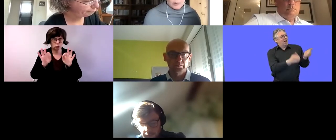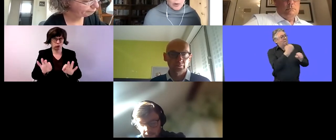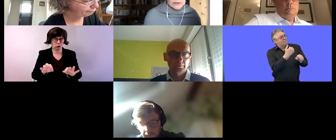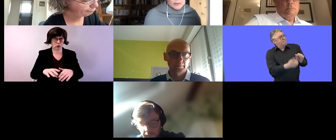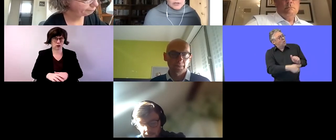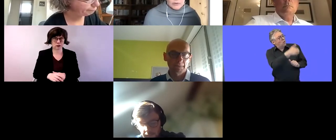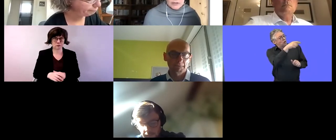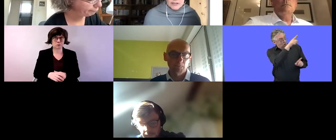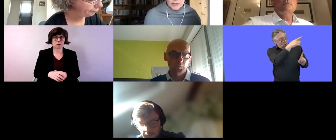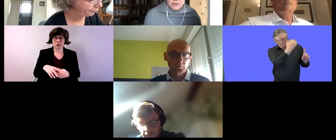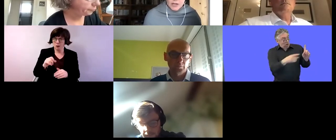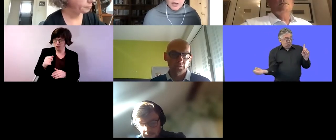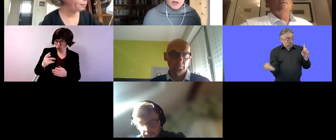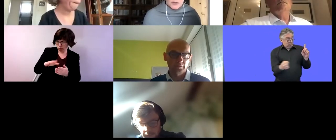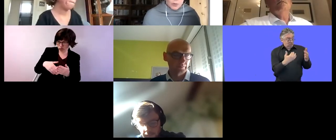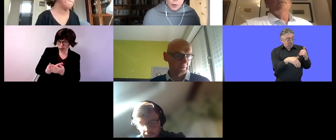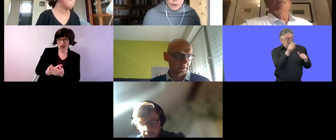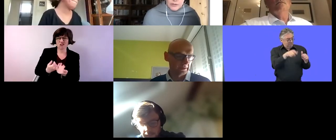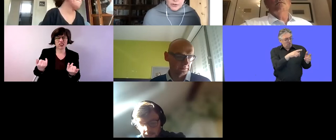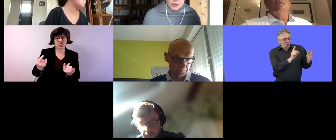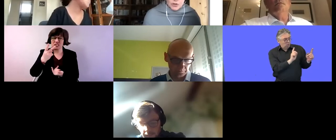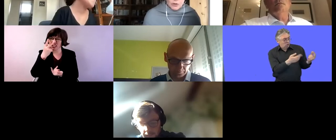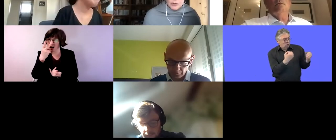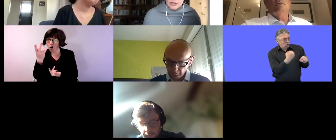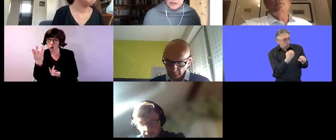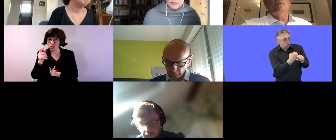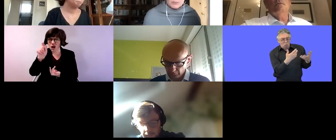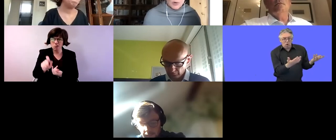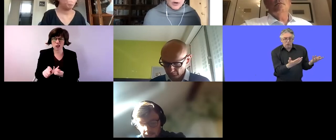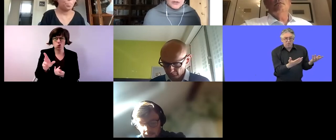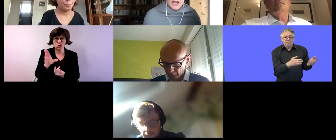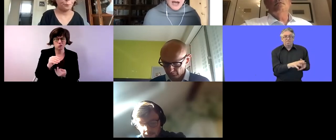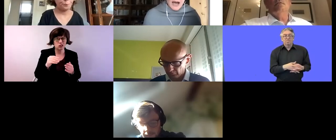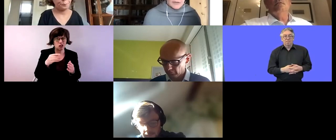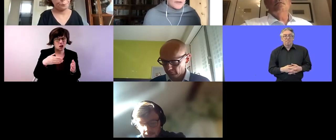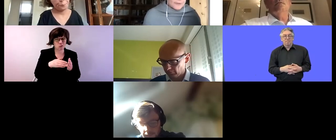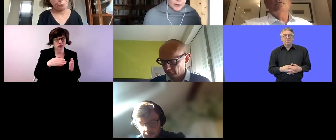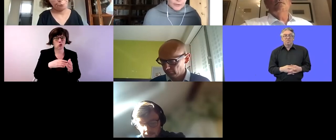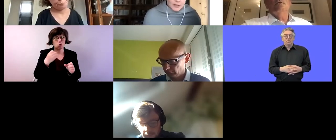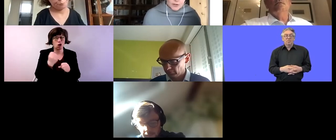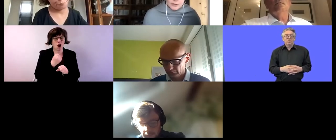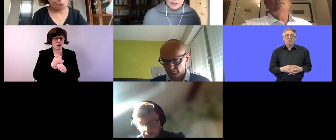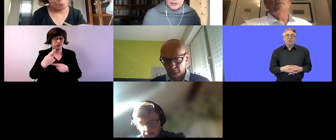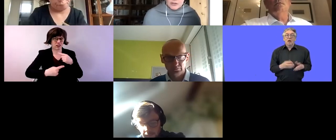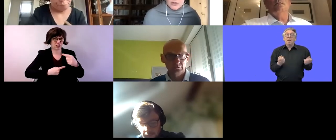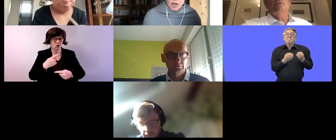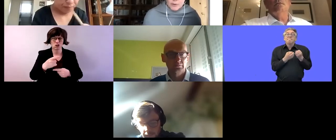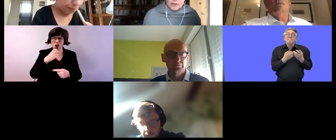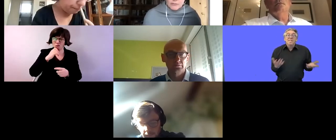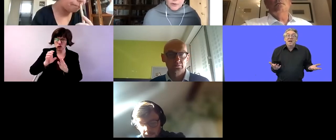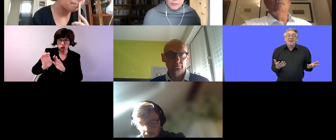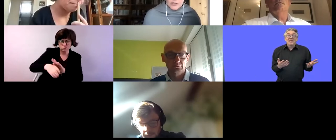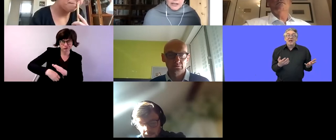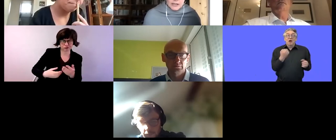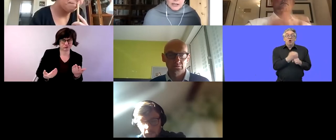when employing somebody with a disability because all our research has shown is that employers have a fear factor that is stopping